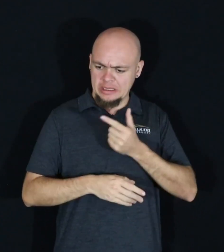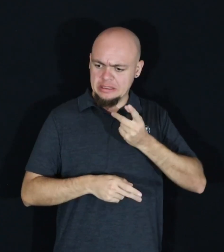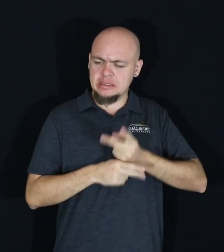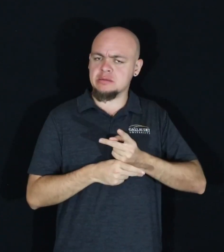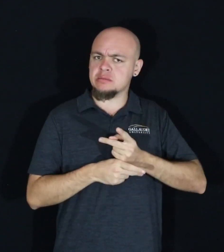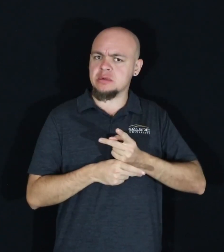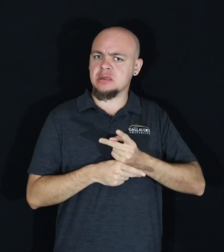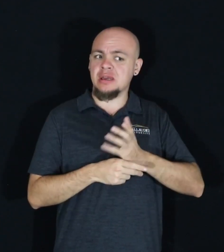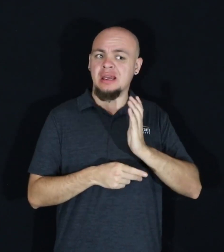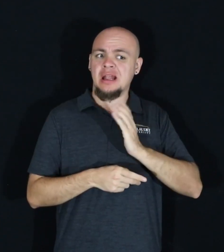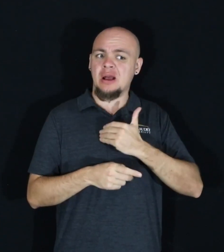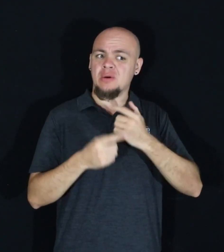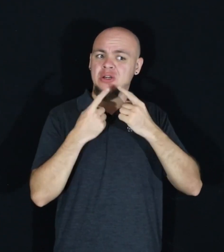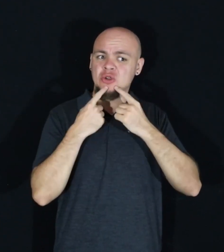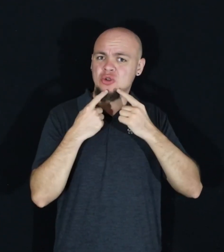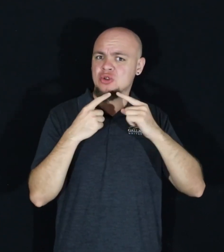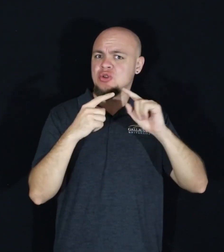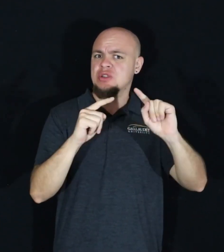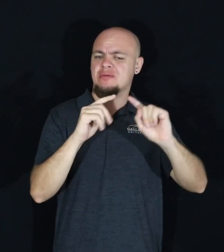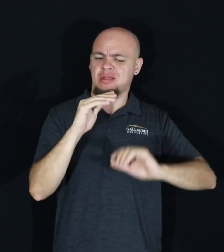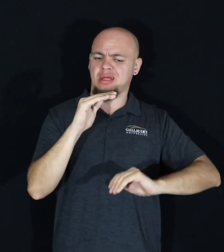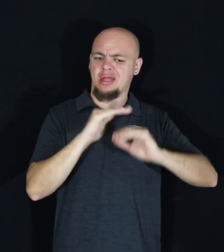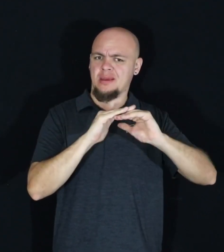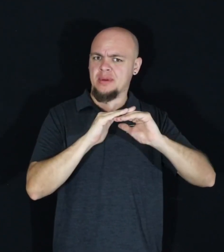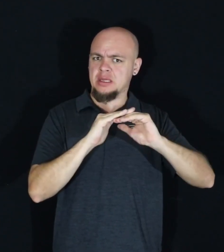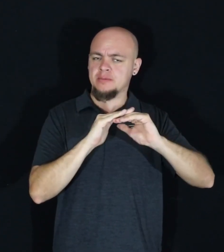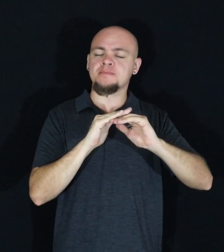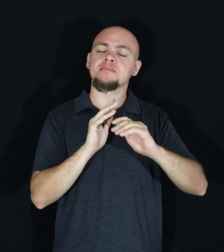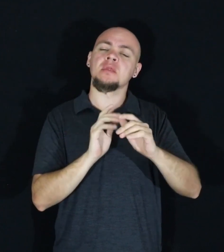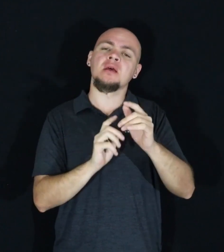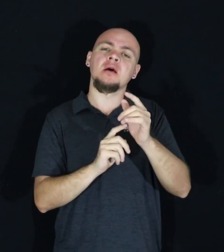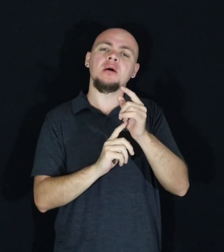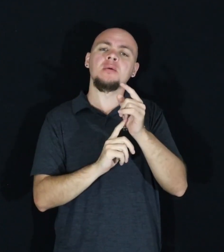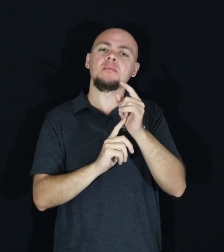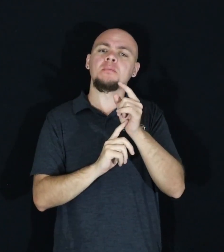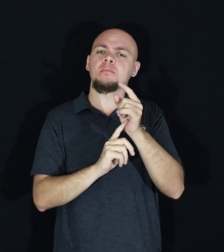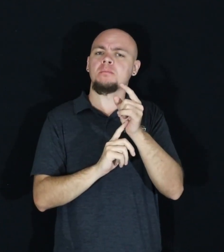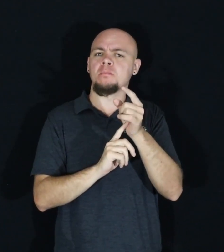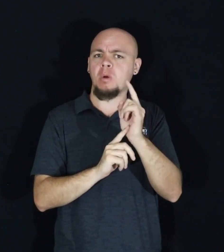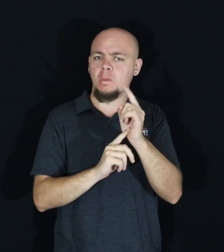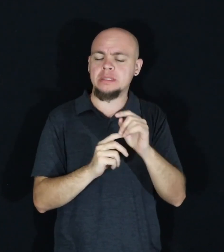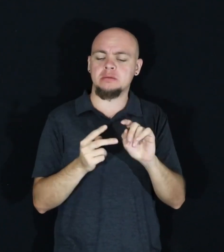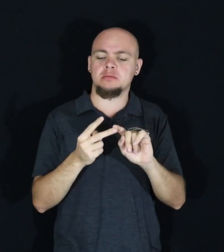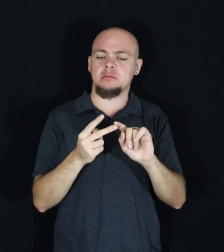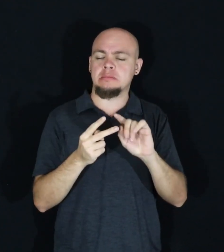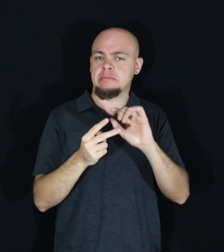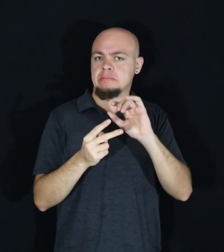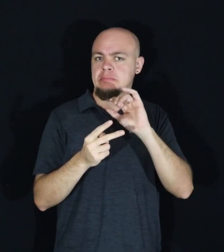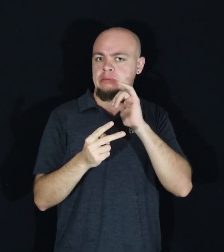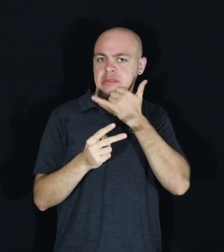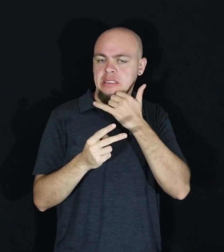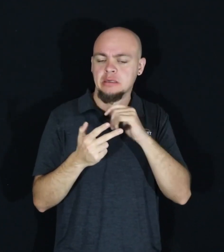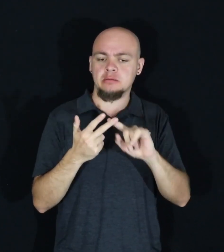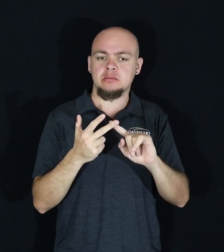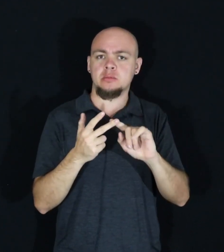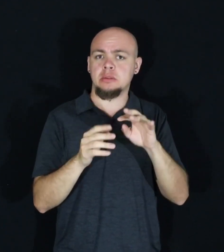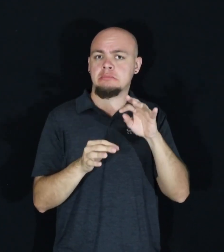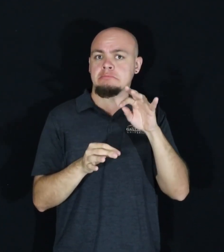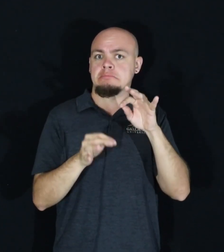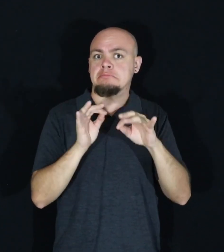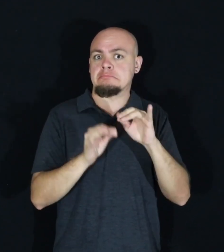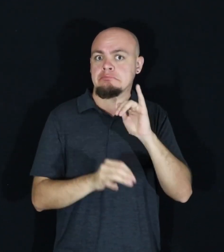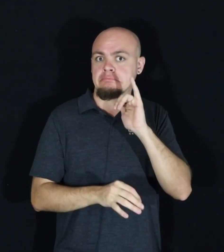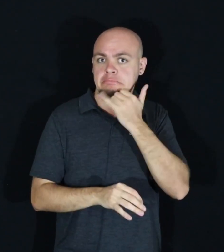really achieving one? There are moments, mistakes, judgment lapses